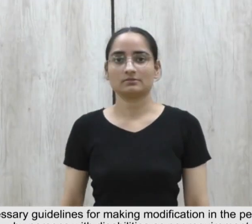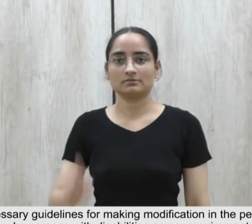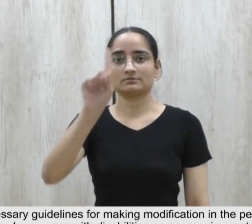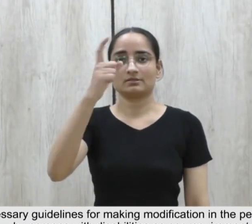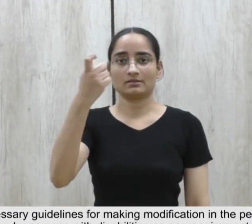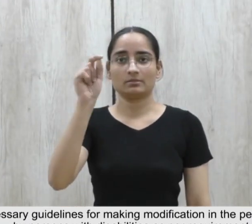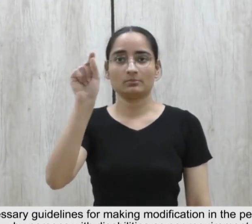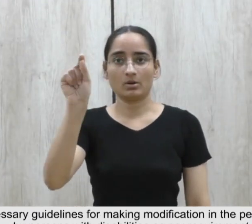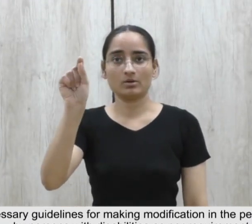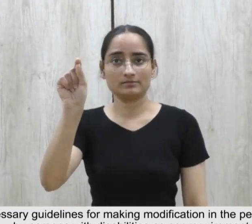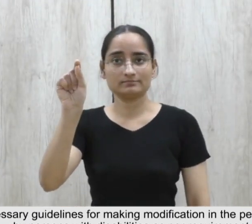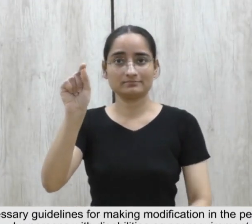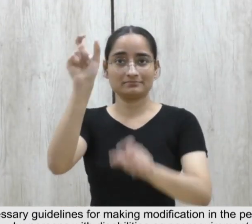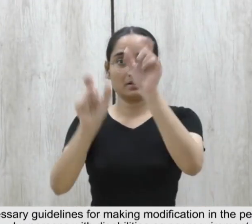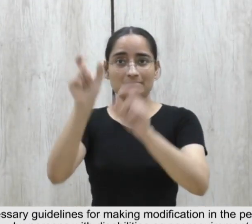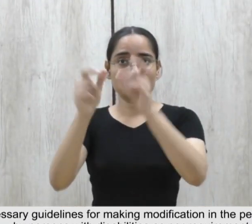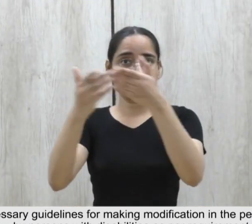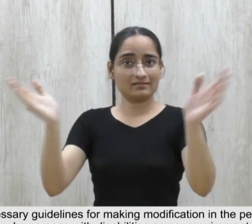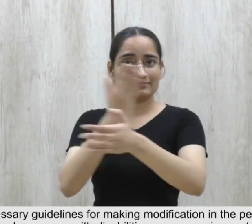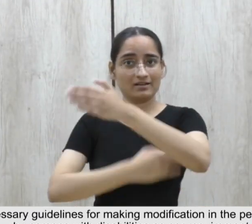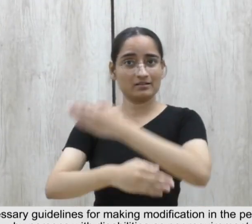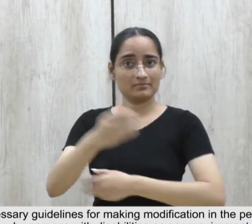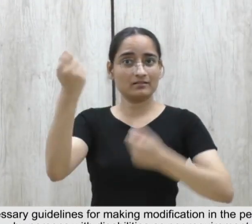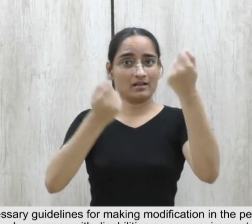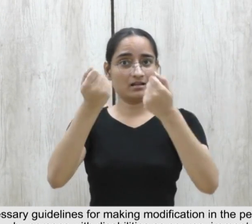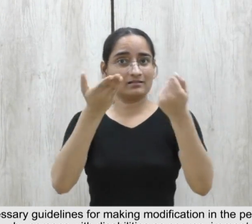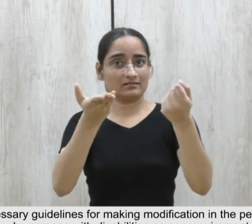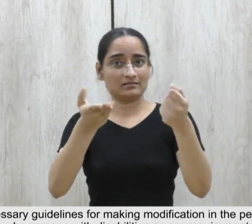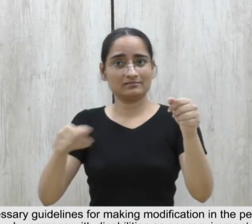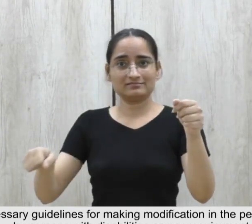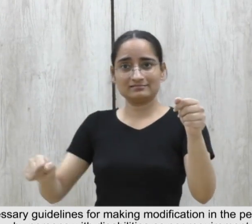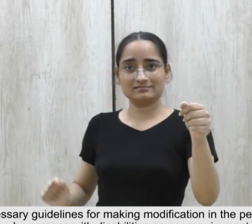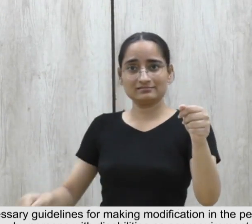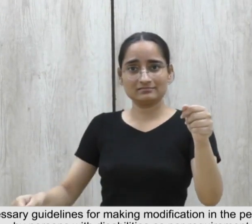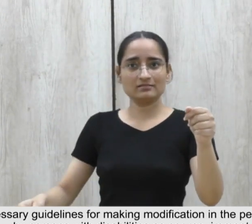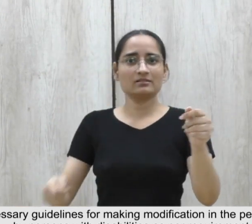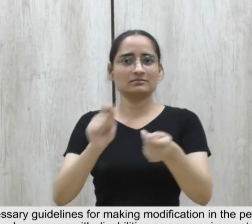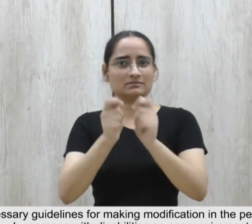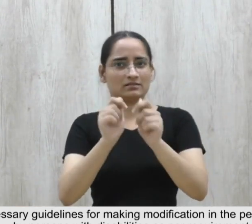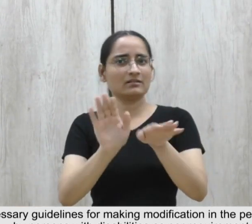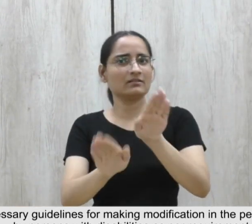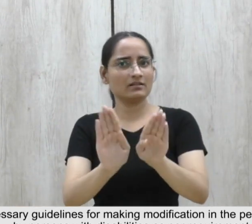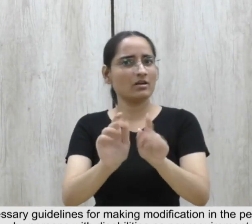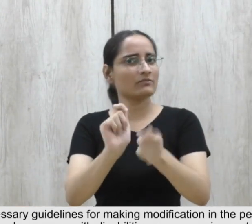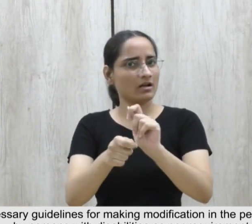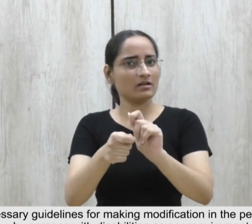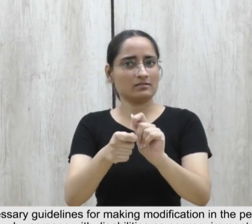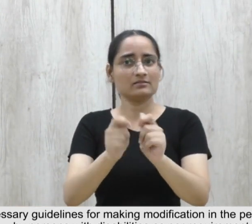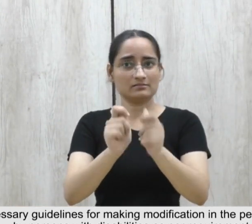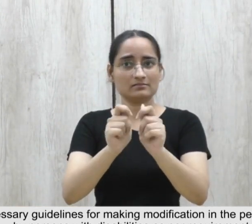17th point ministry of road transport and highways